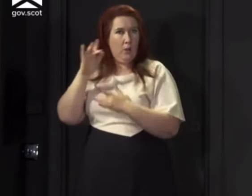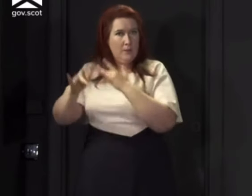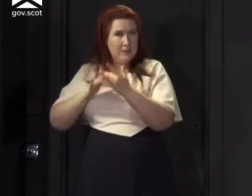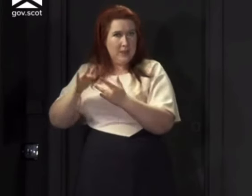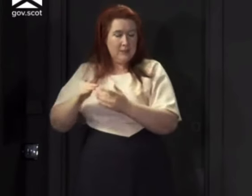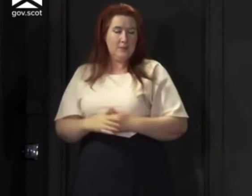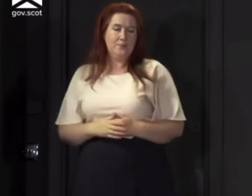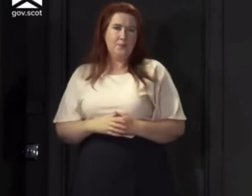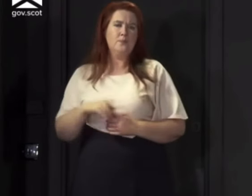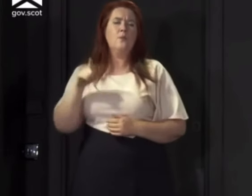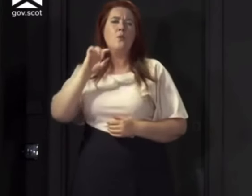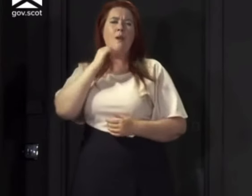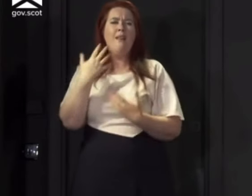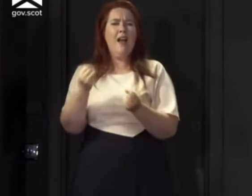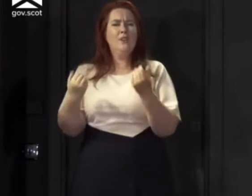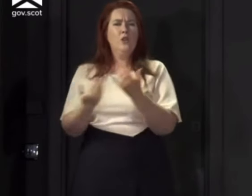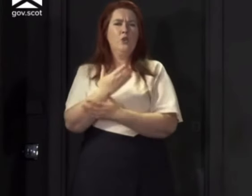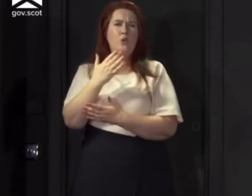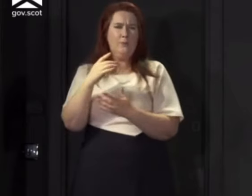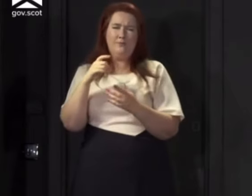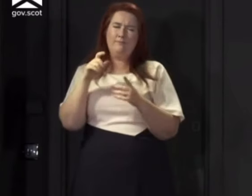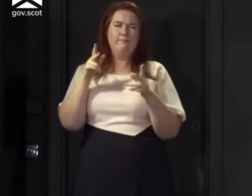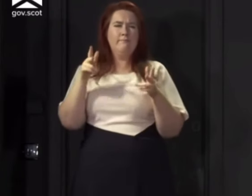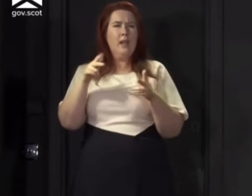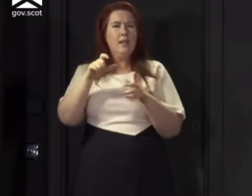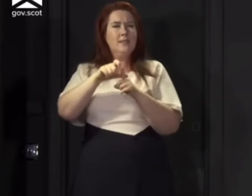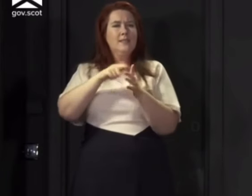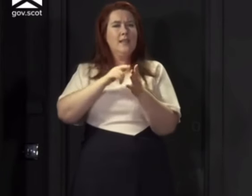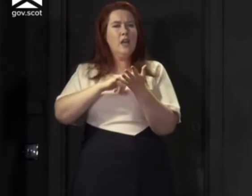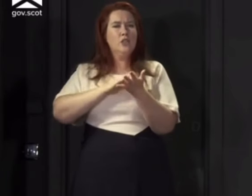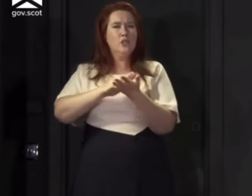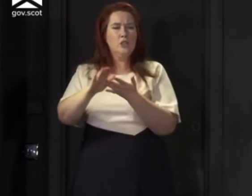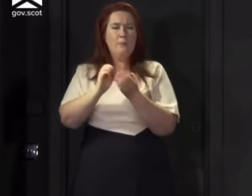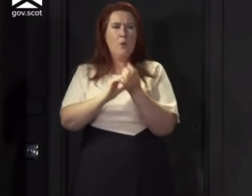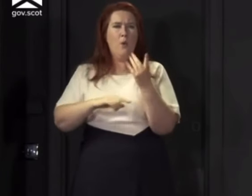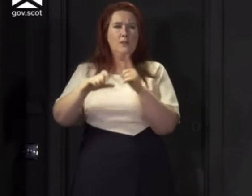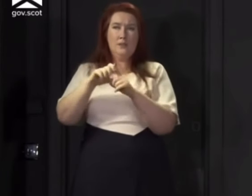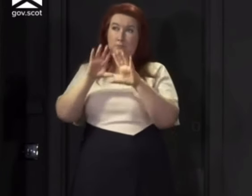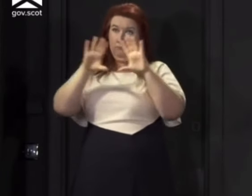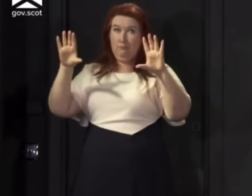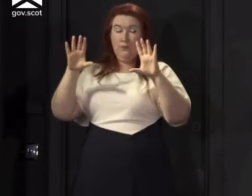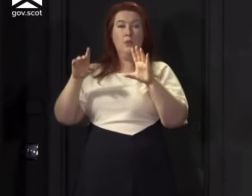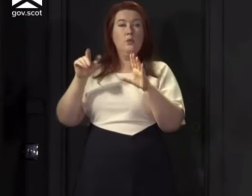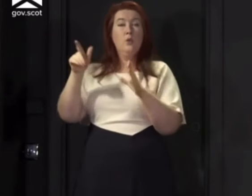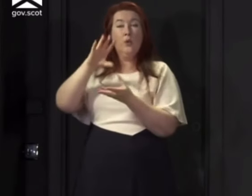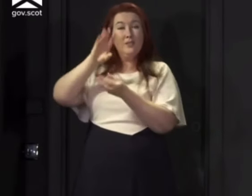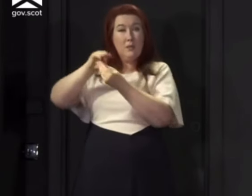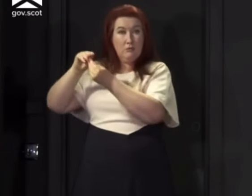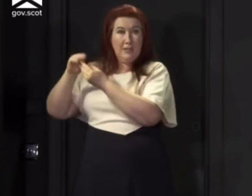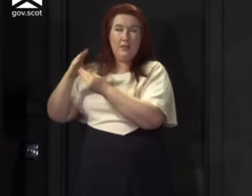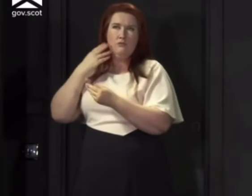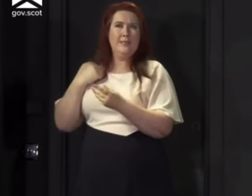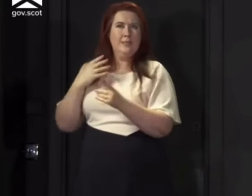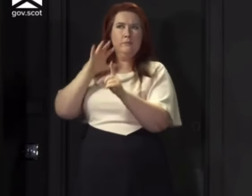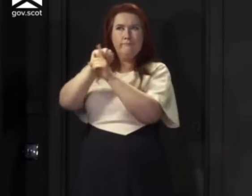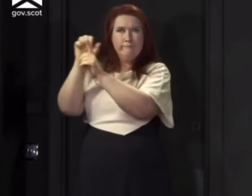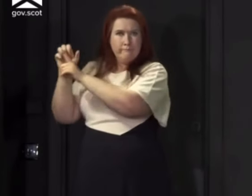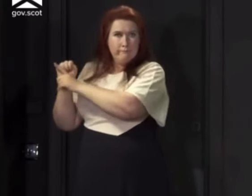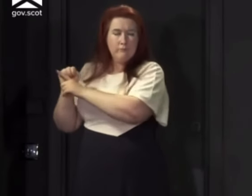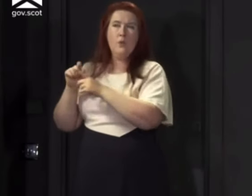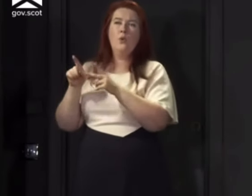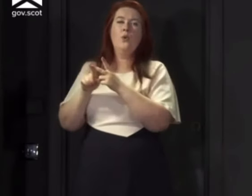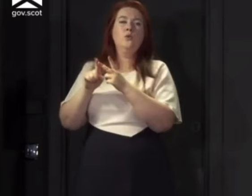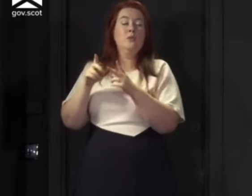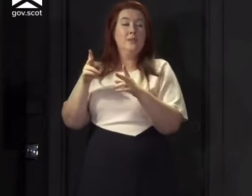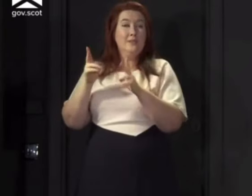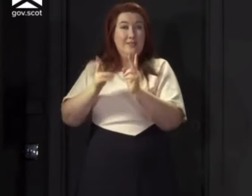that shite into something good. Right, I want everybody to try and keep themselves safe. We know that the virus has not went away and we know that